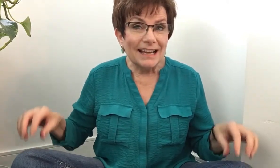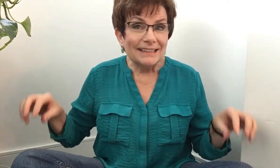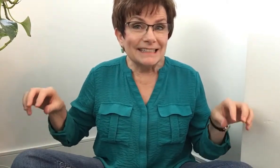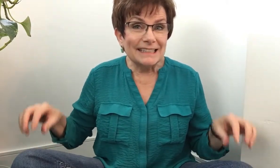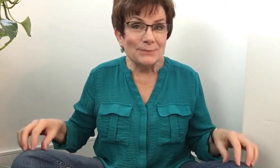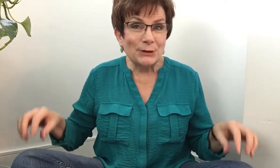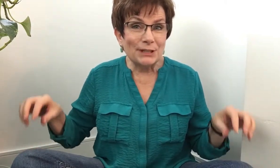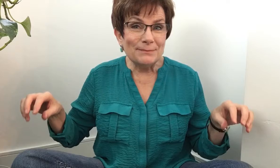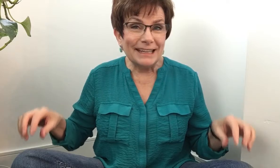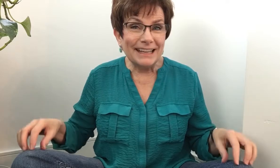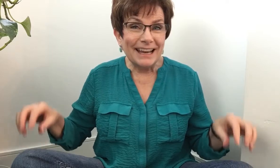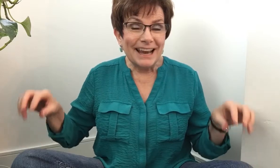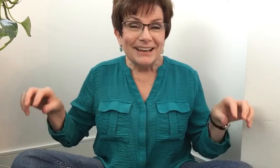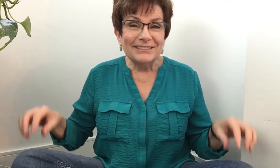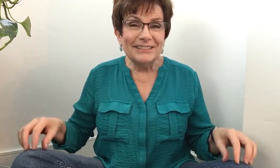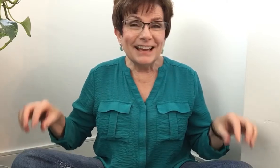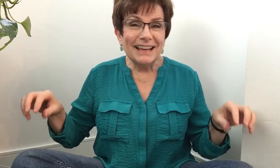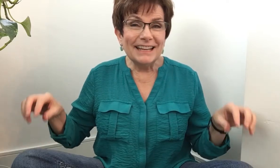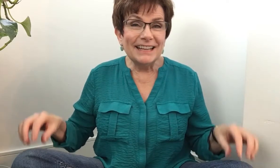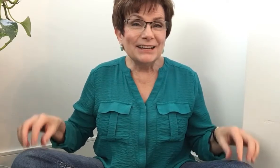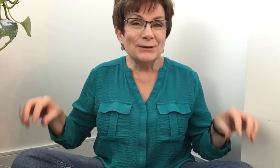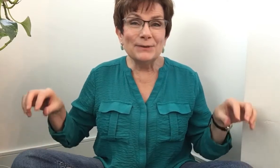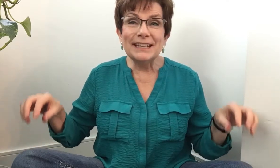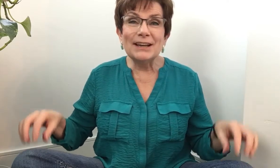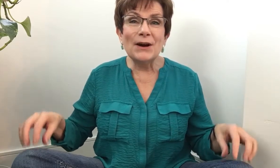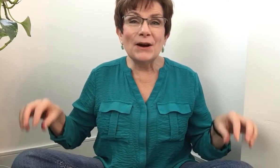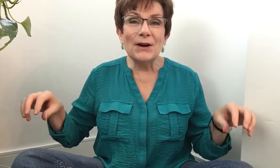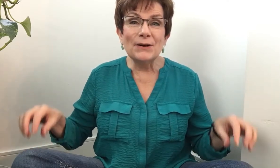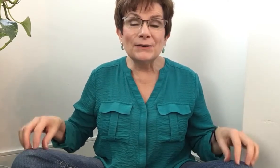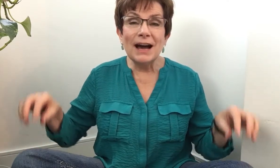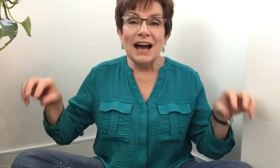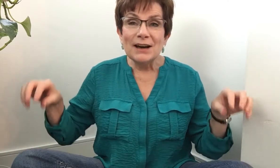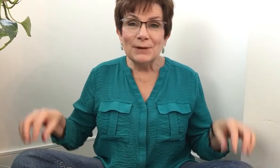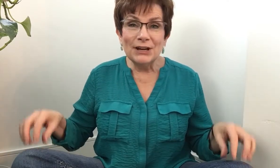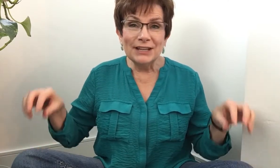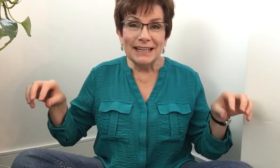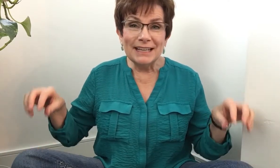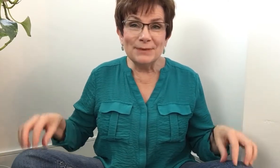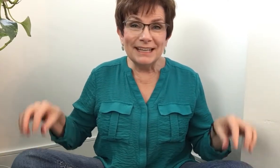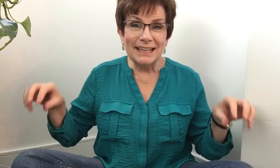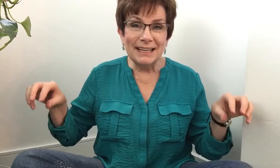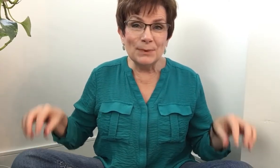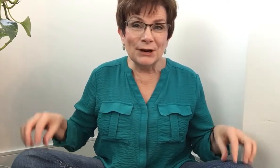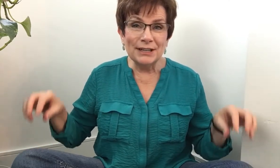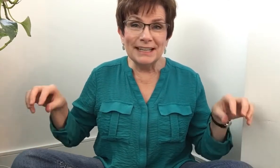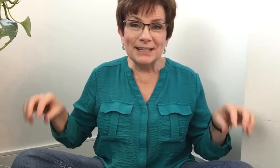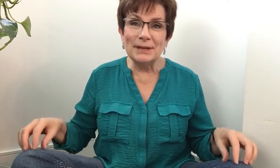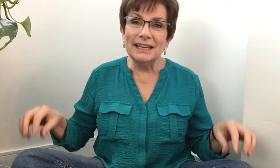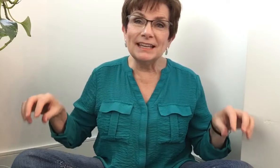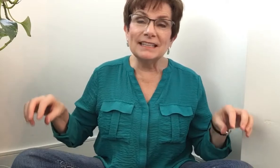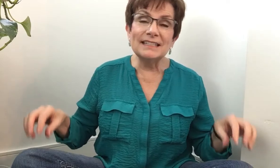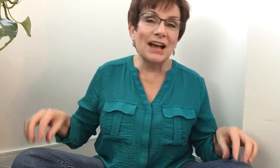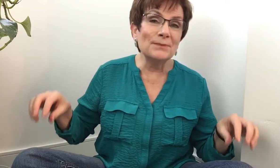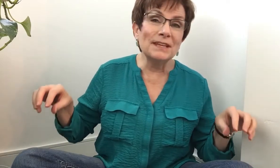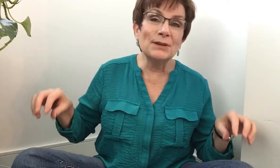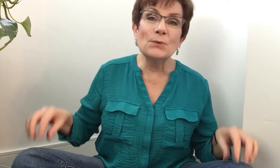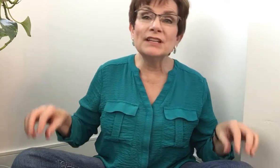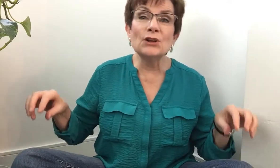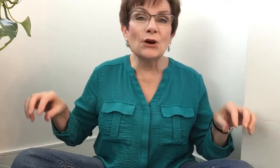Let's sing Bernie B. Ready, here we go. Bernie B, Bernie B, tell me when your